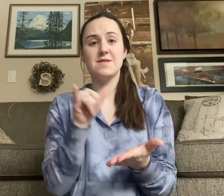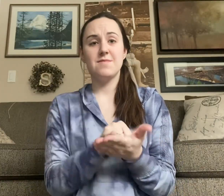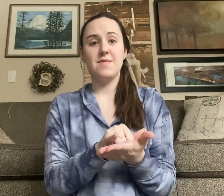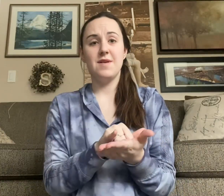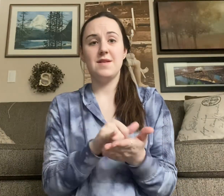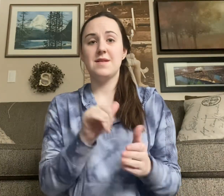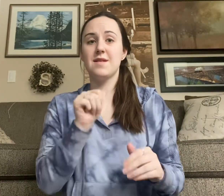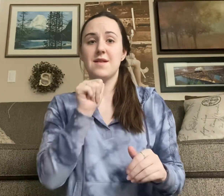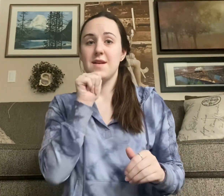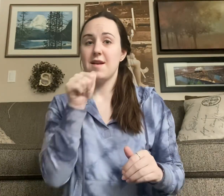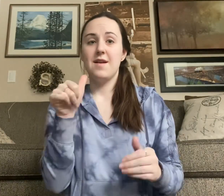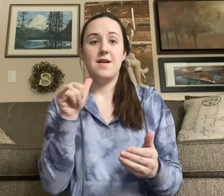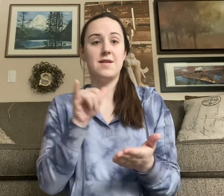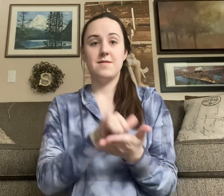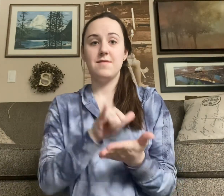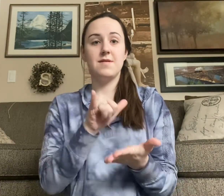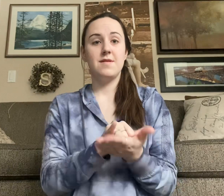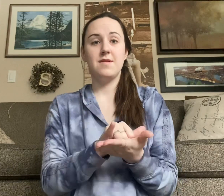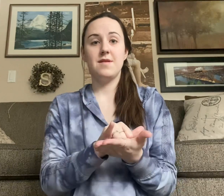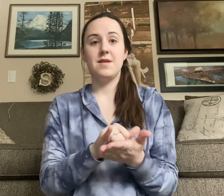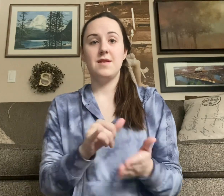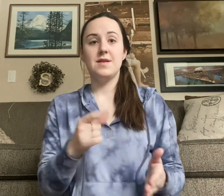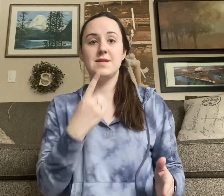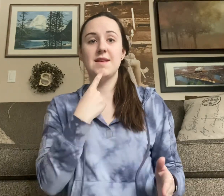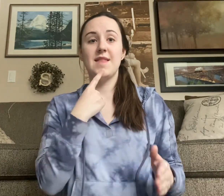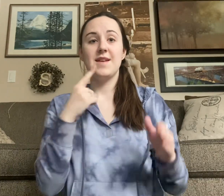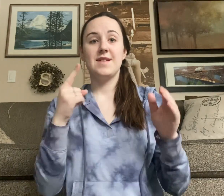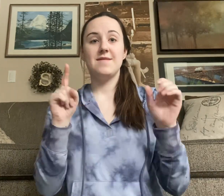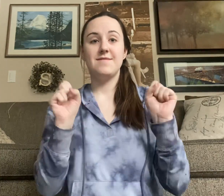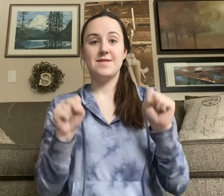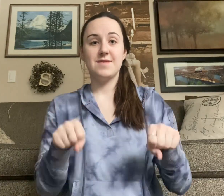I'll see it's impossible See that it's possible